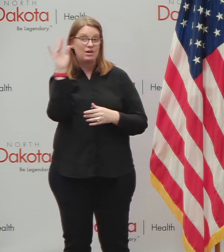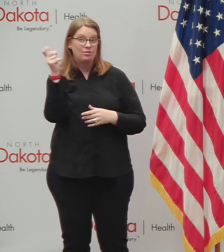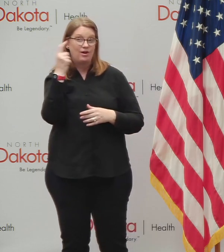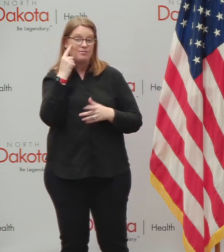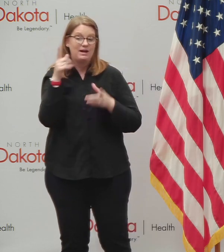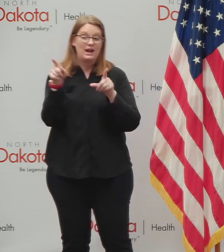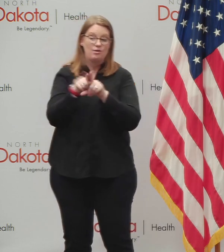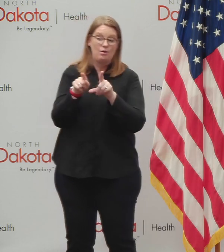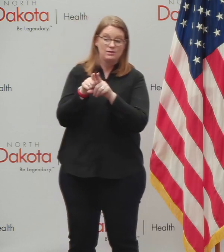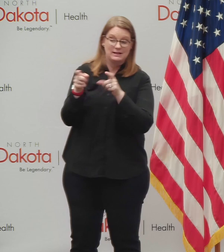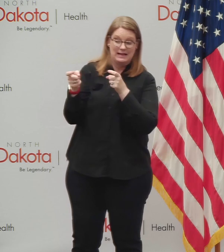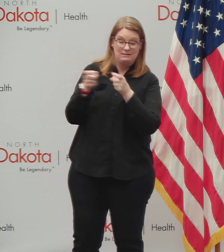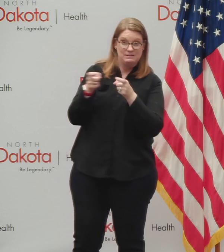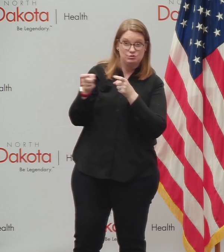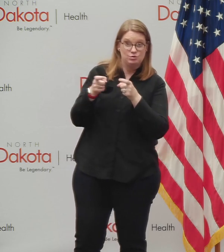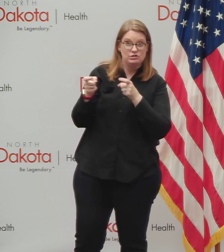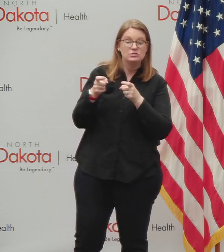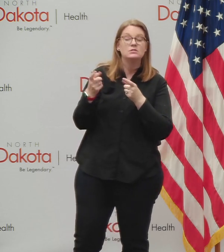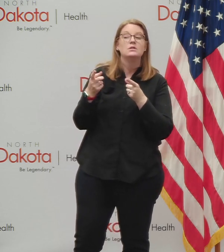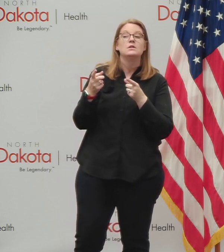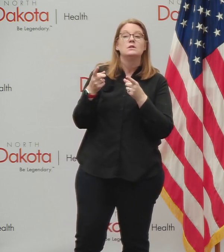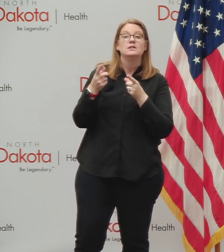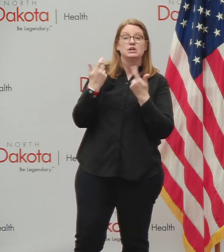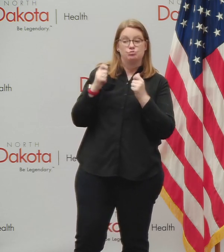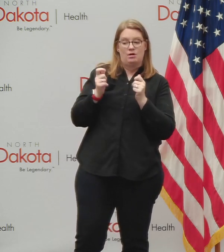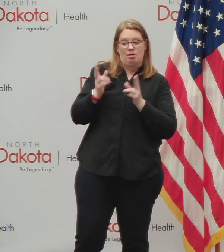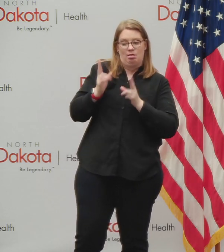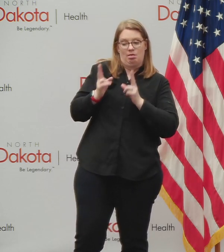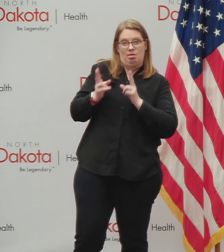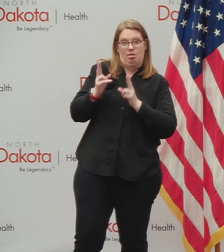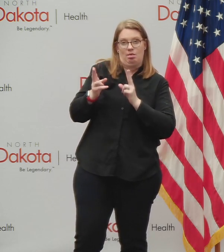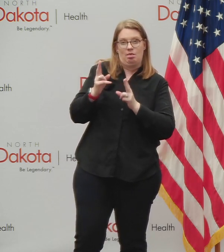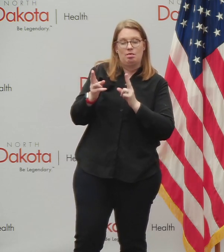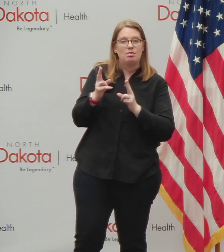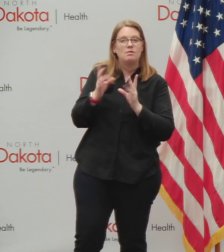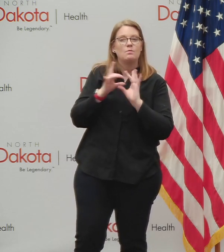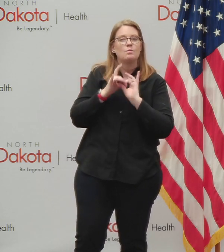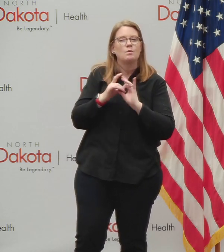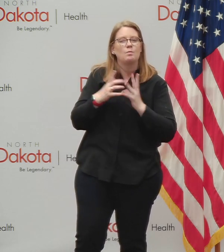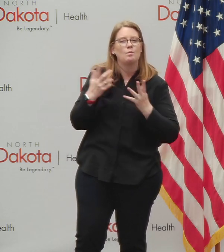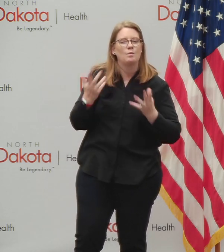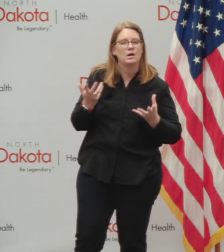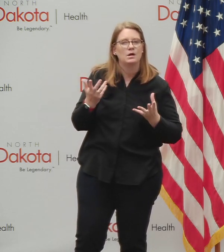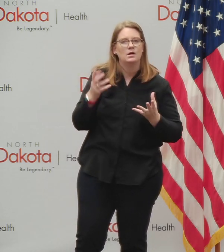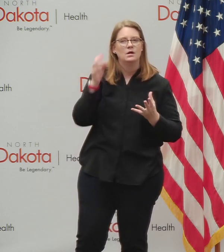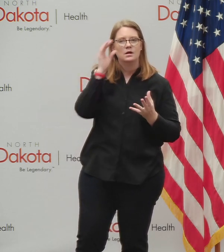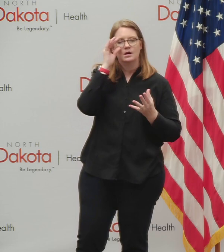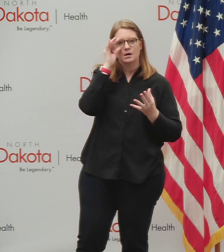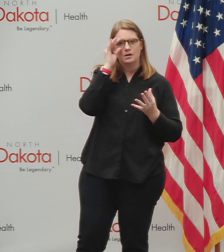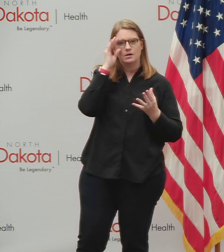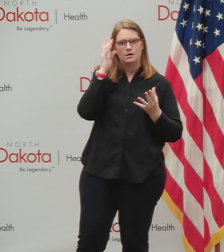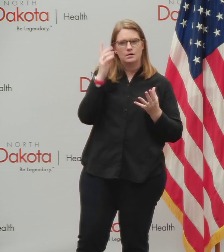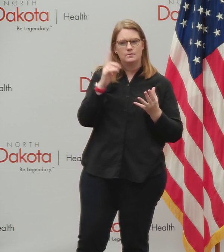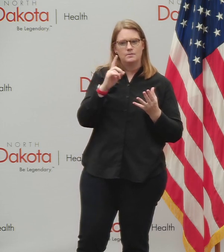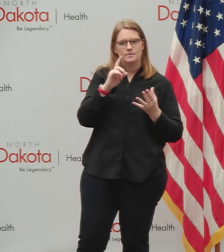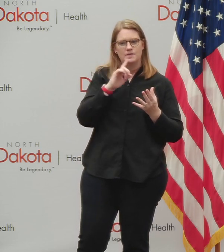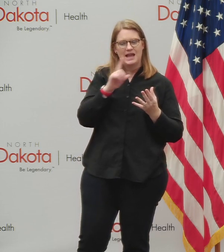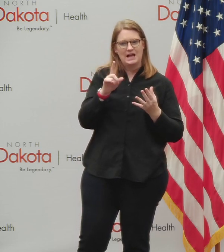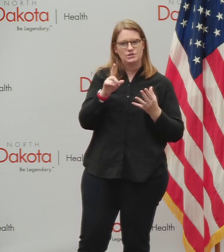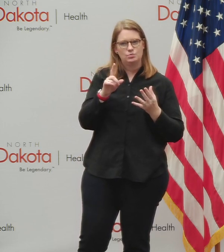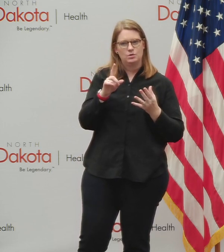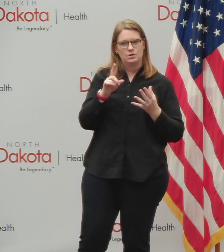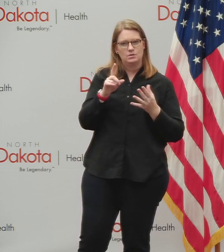making great, uh, efforts to speed things up has to do with the, uh, the actual parallel production.